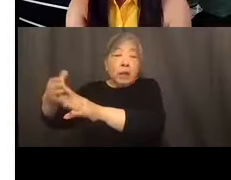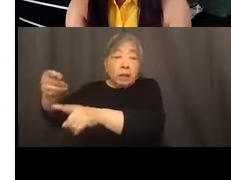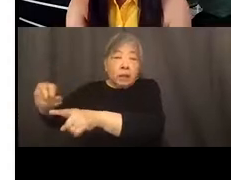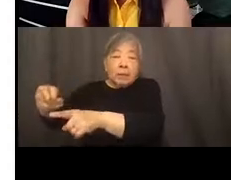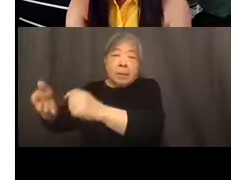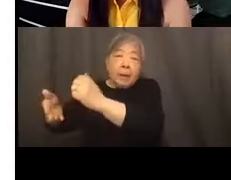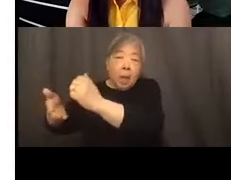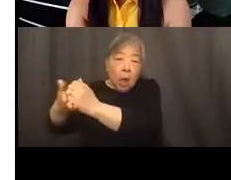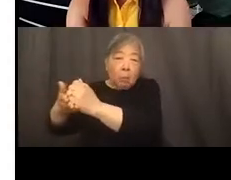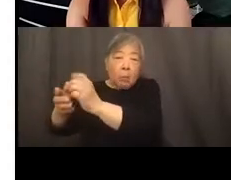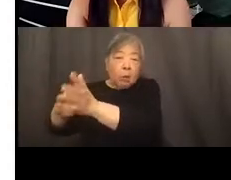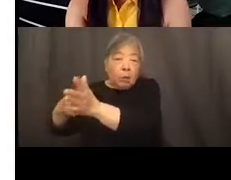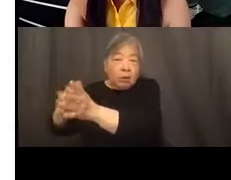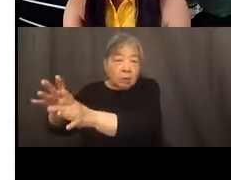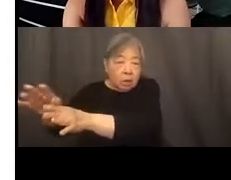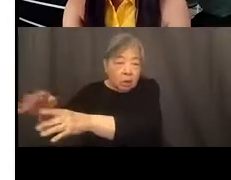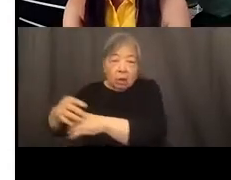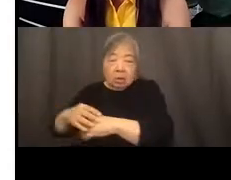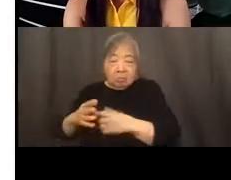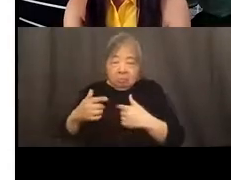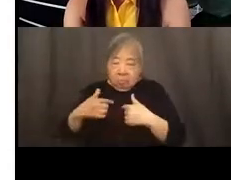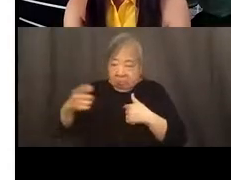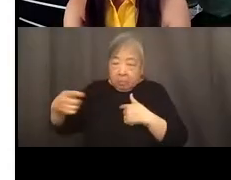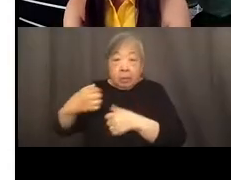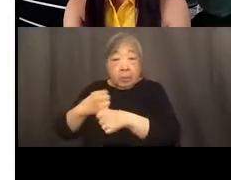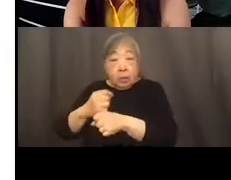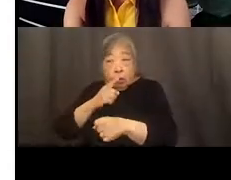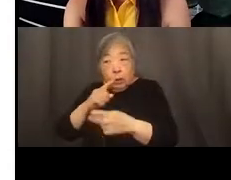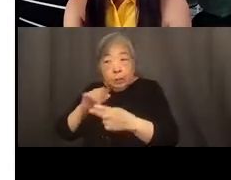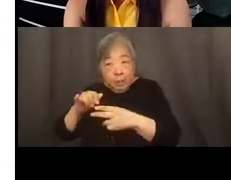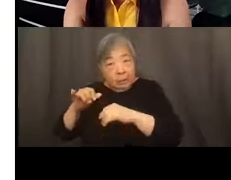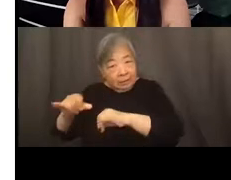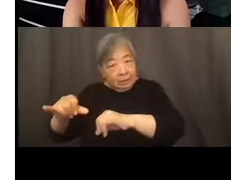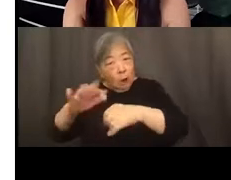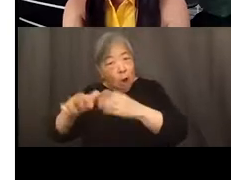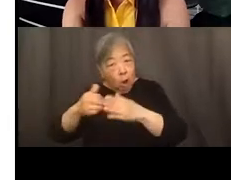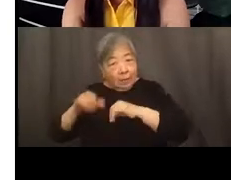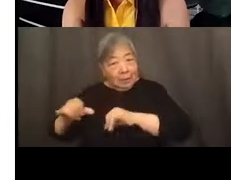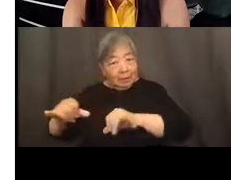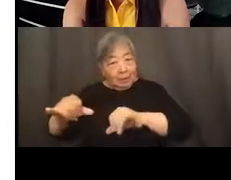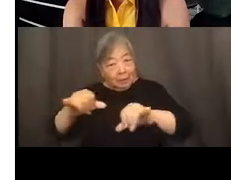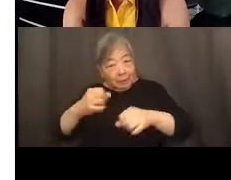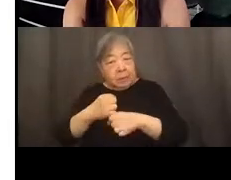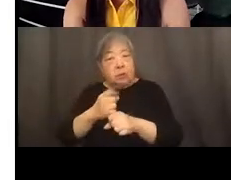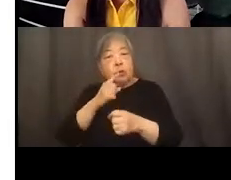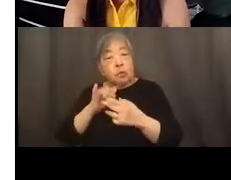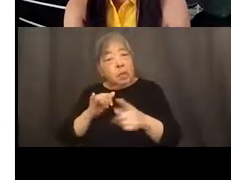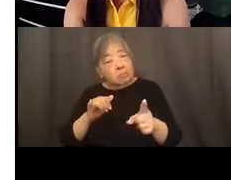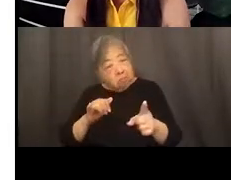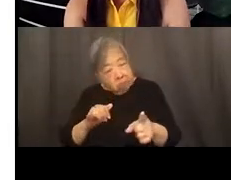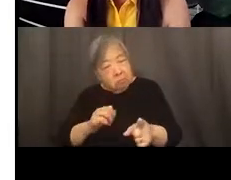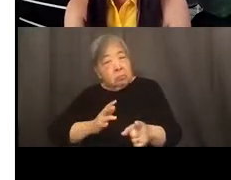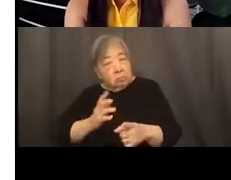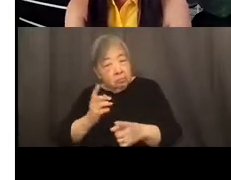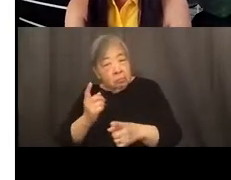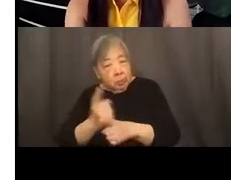criteria that go along with that, just making sure there's consistency there. And you're making appropriate exceptions to make sure that you're